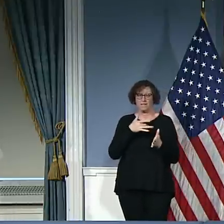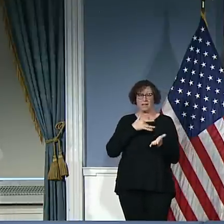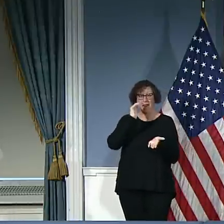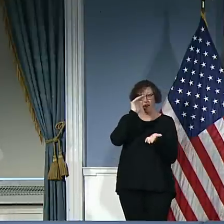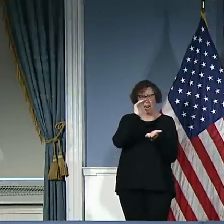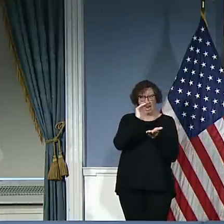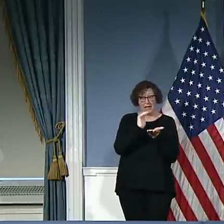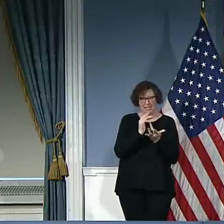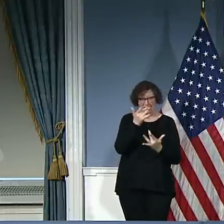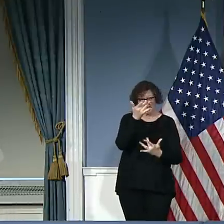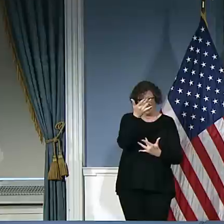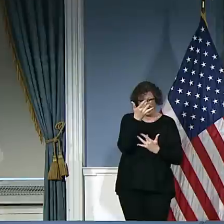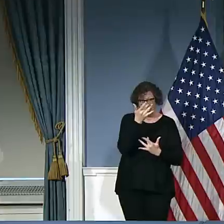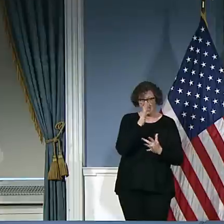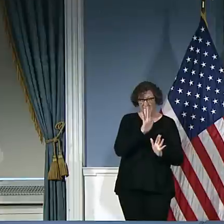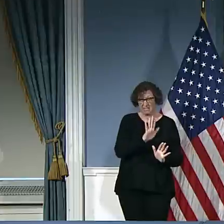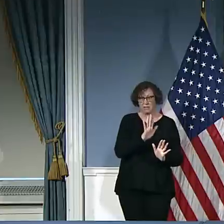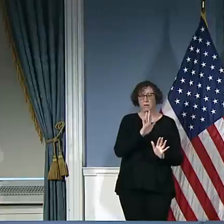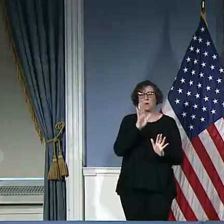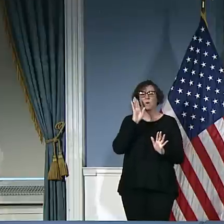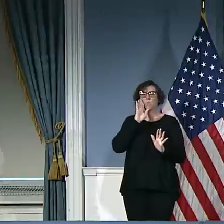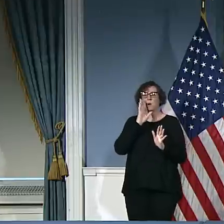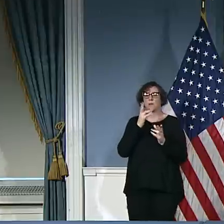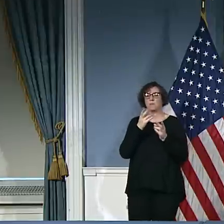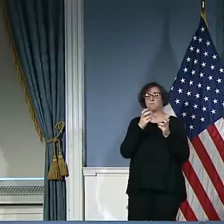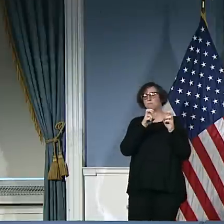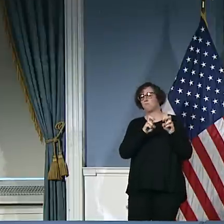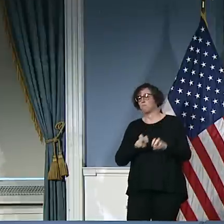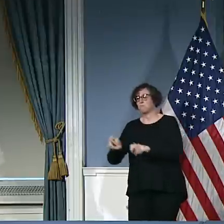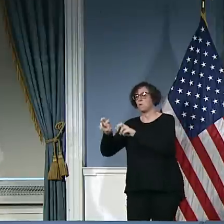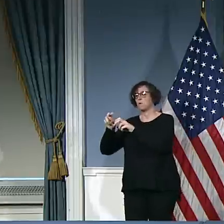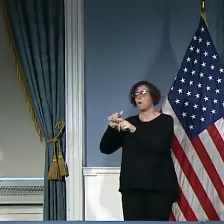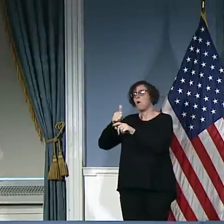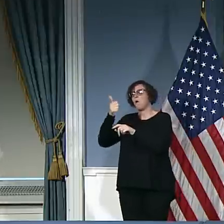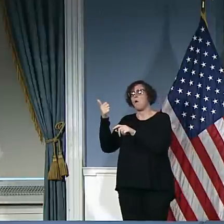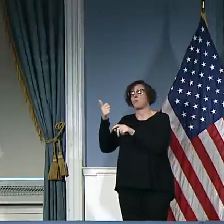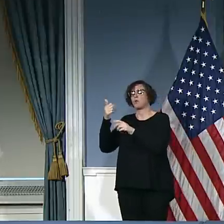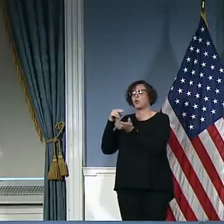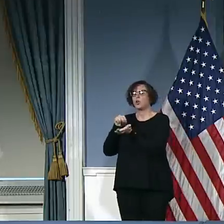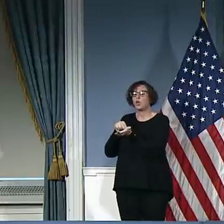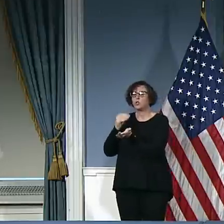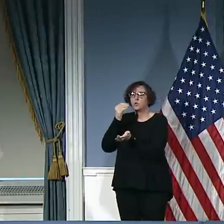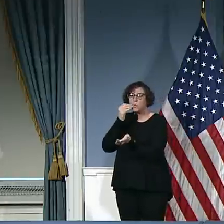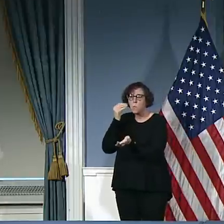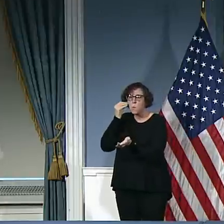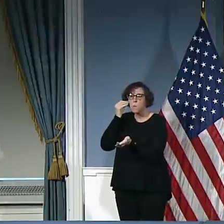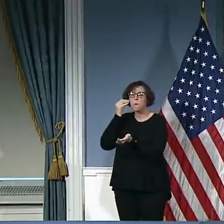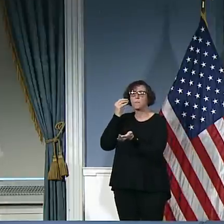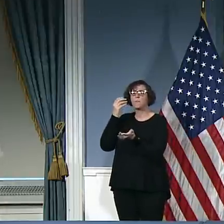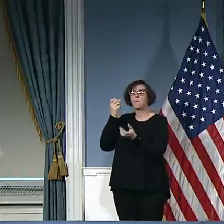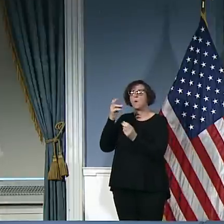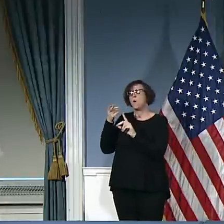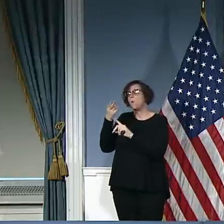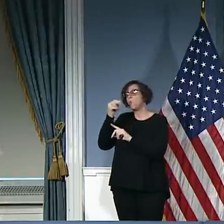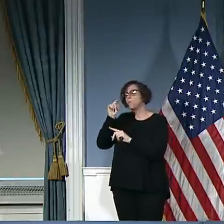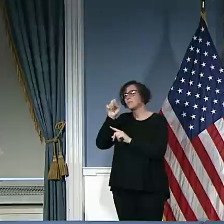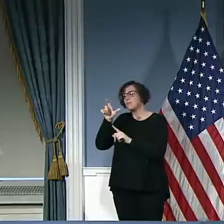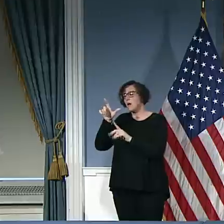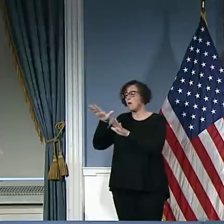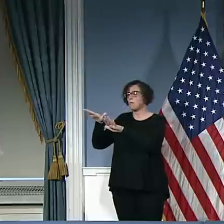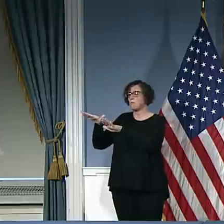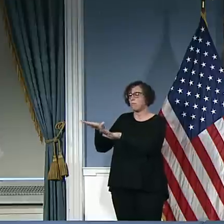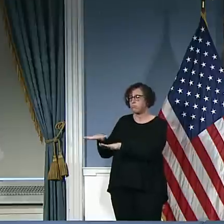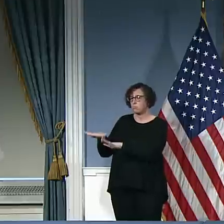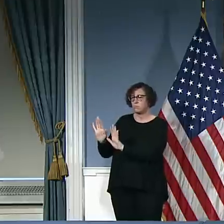skilled nursing facilities or residential hotels. I'll just add that while